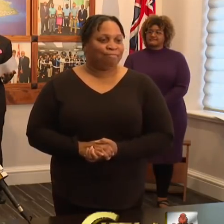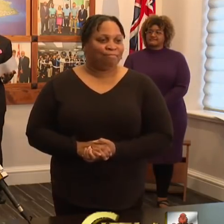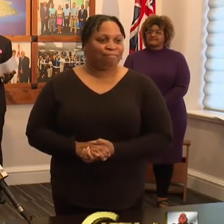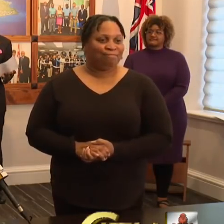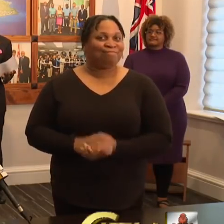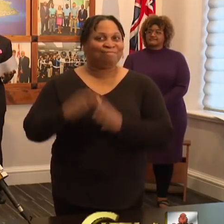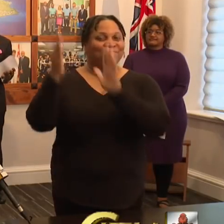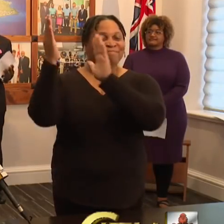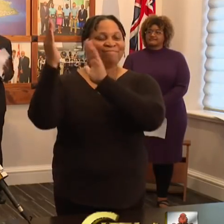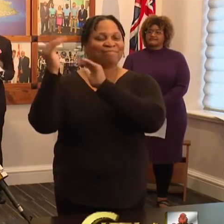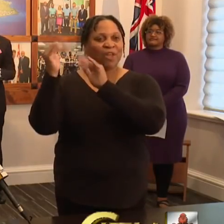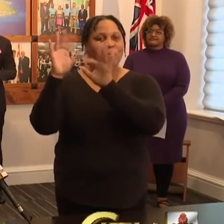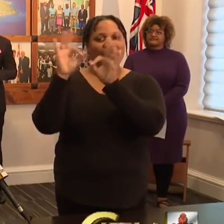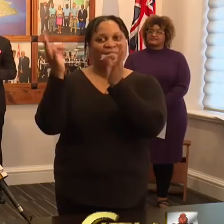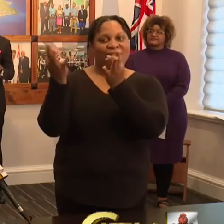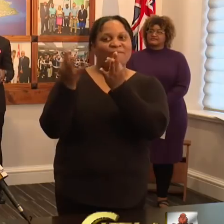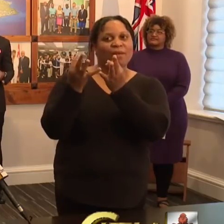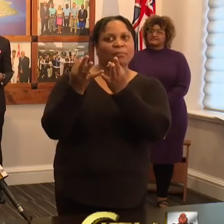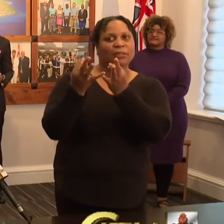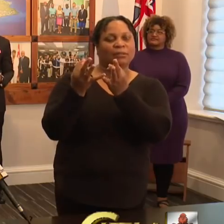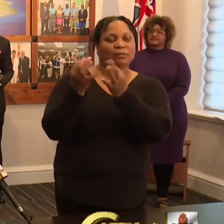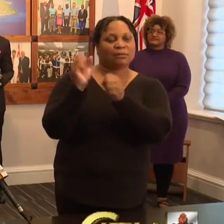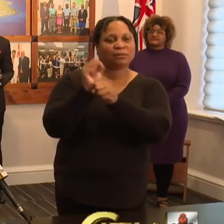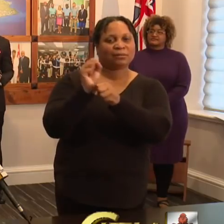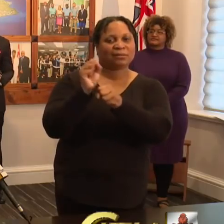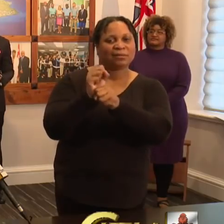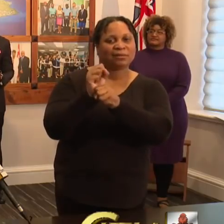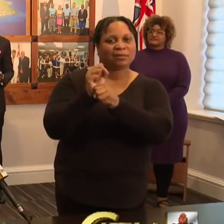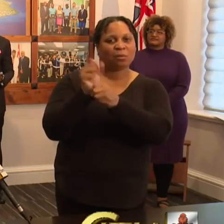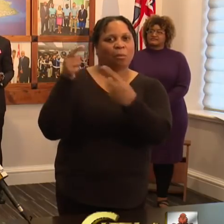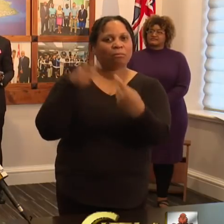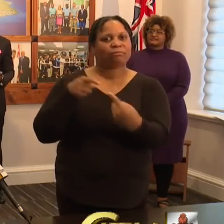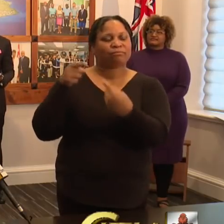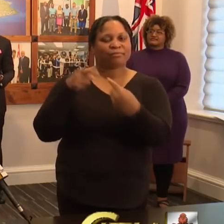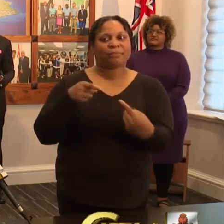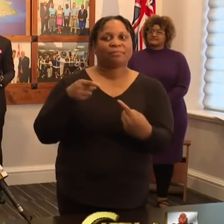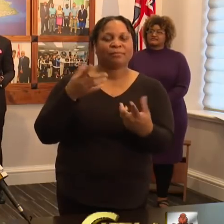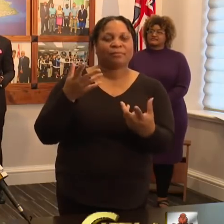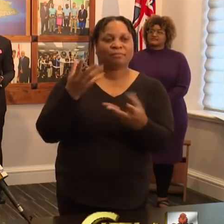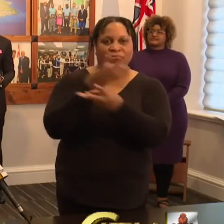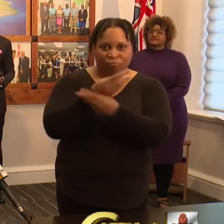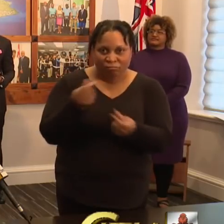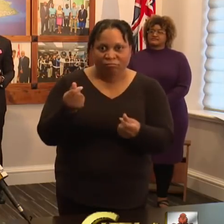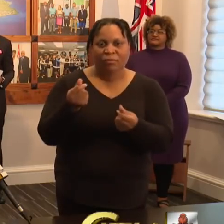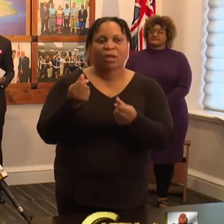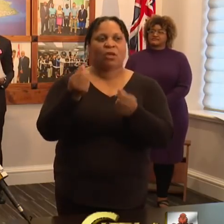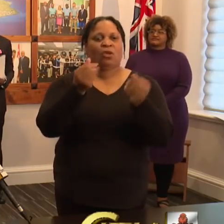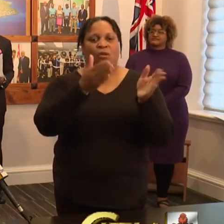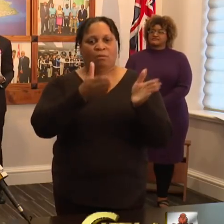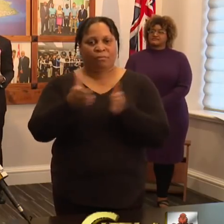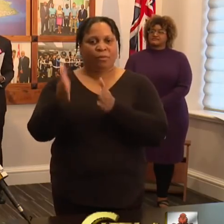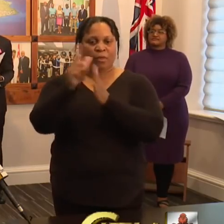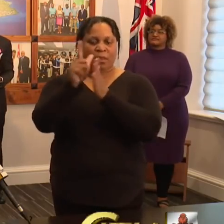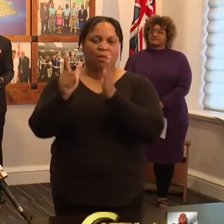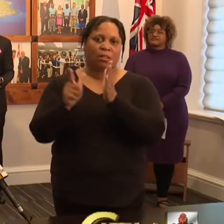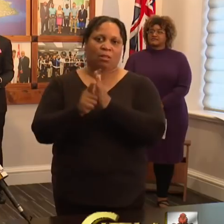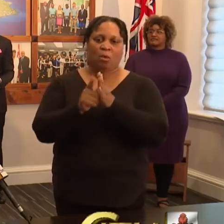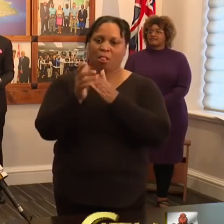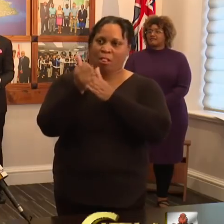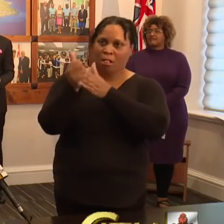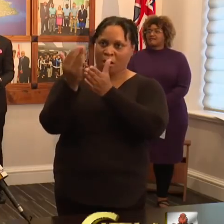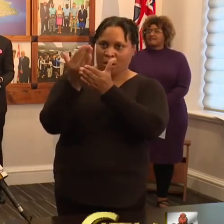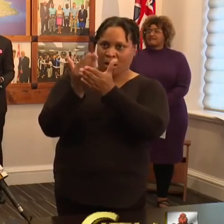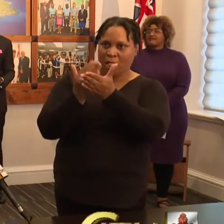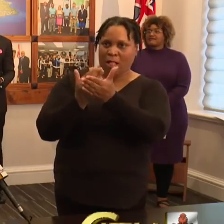We are hoping that families could actually work through that in a manner that is within the law and the guidelines. if they can